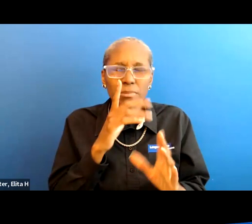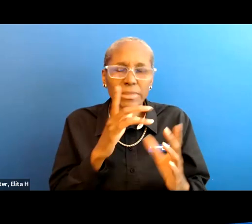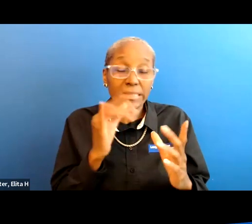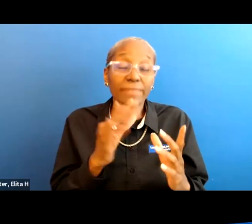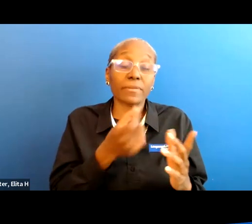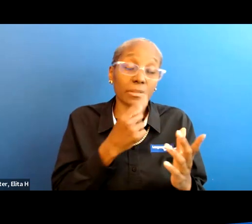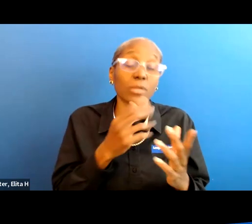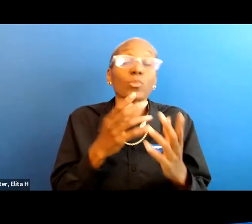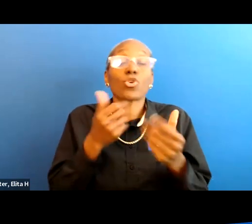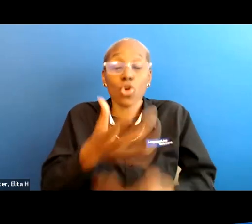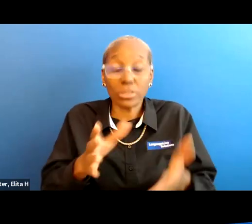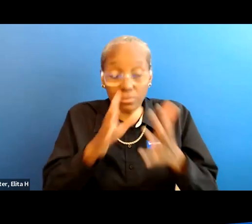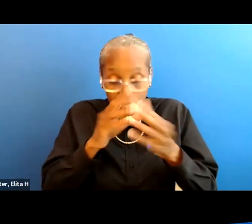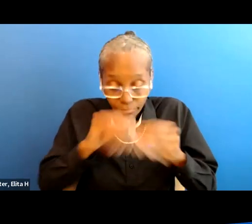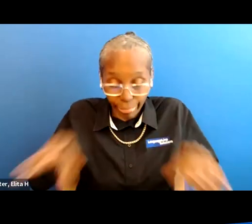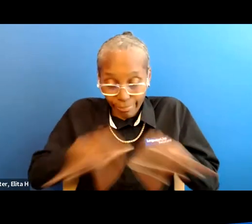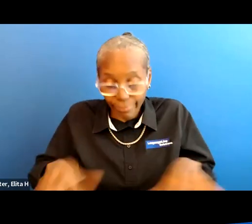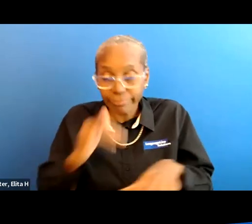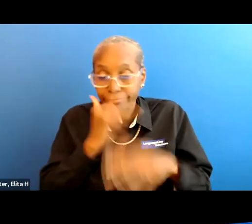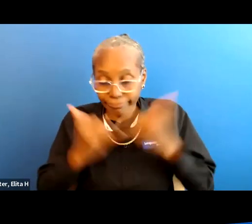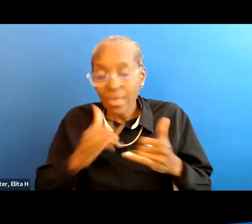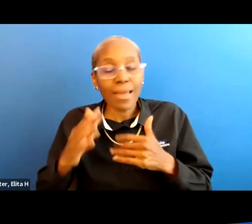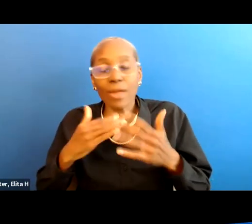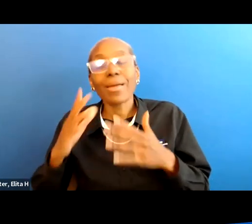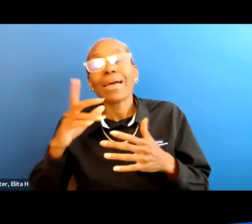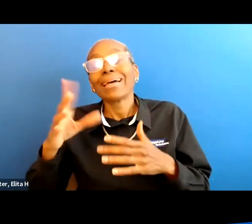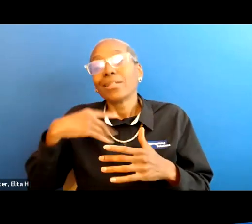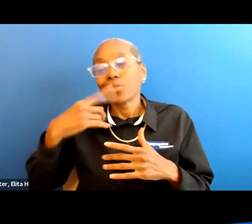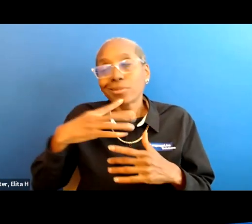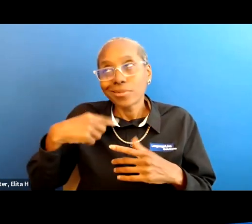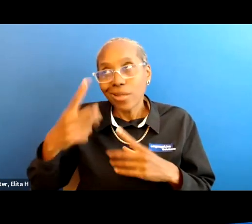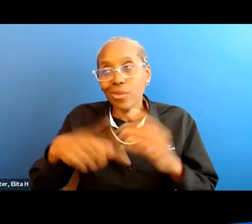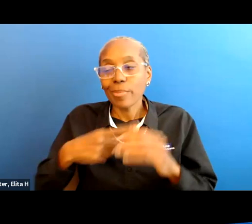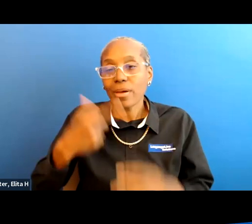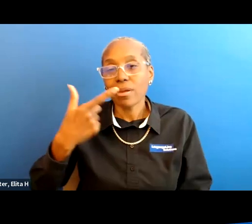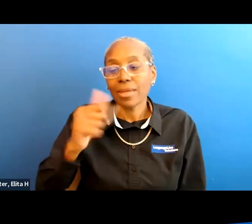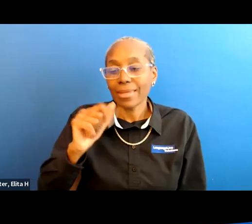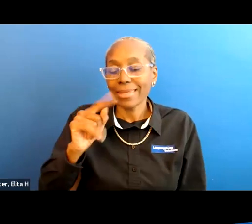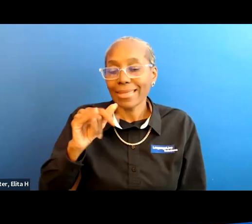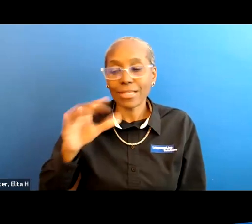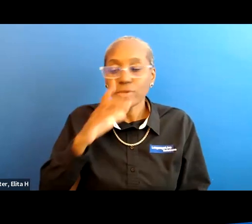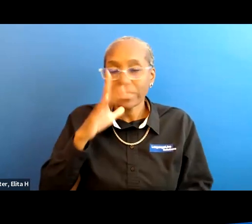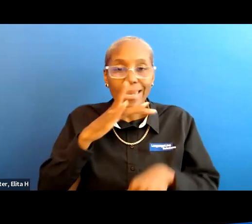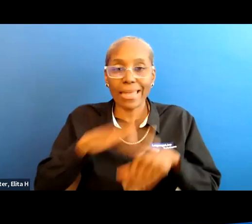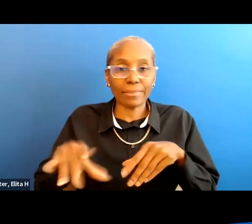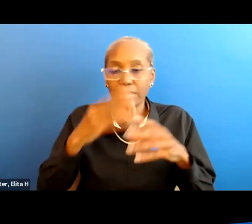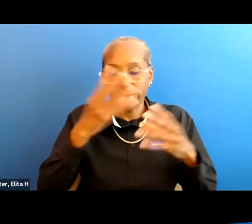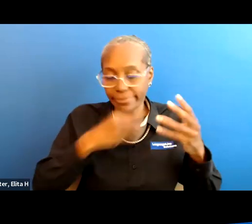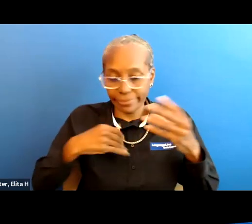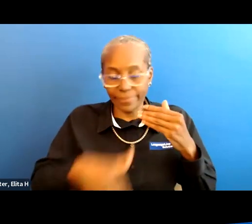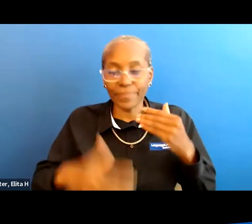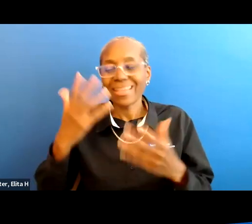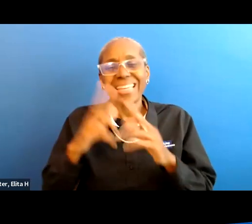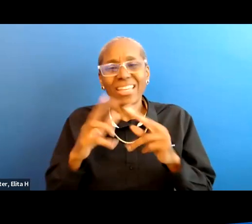about um the empty that your gastric emptying so something's going on with their either there's a lot of